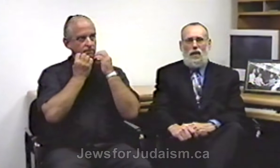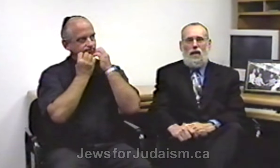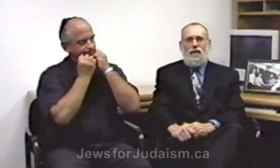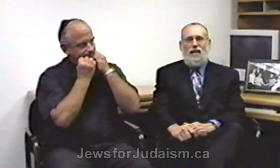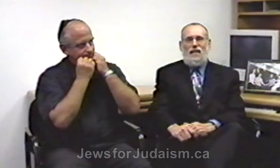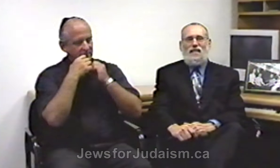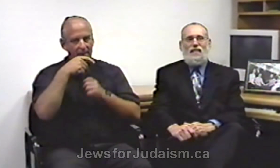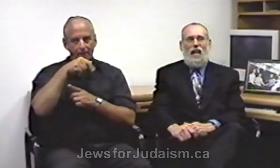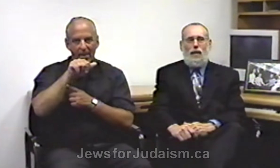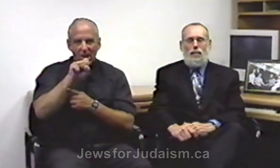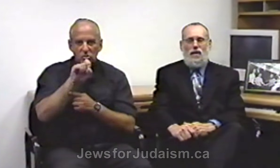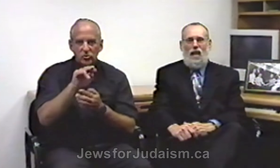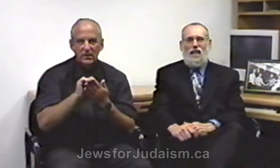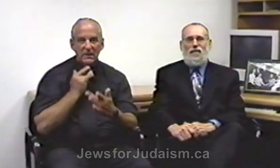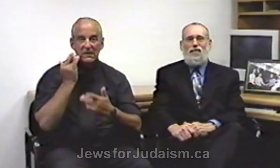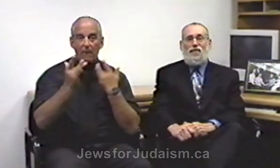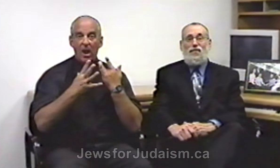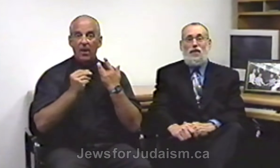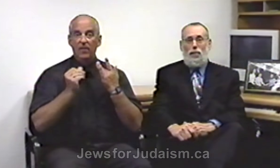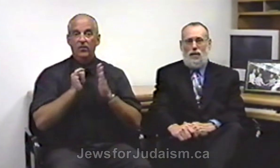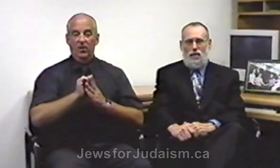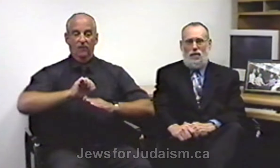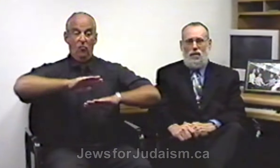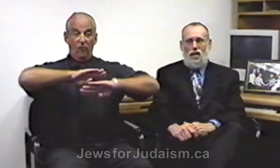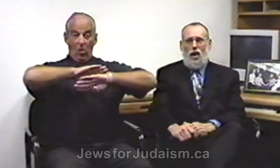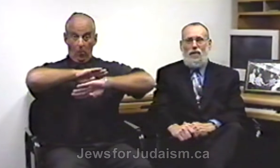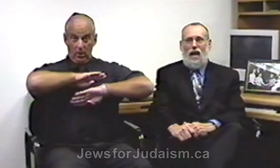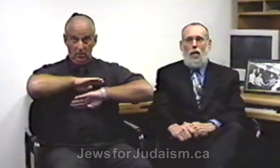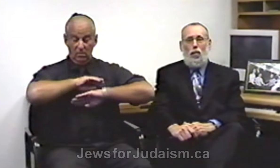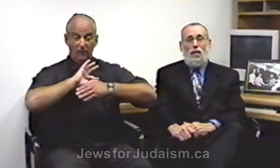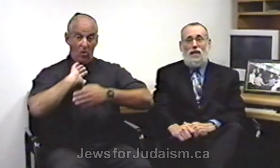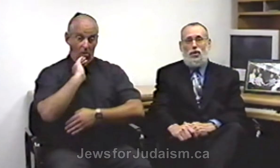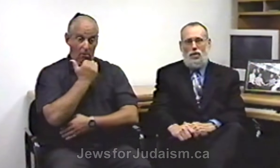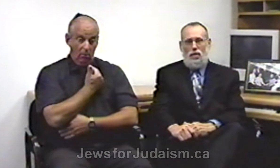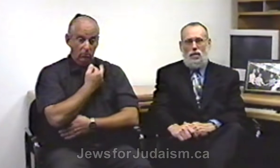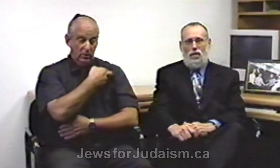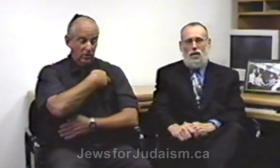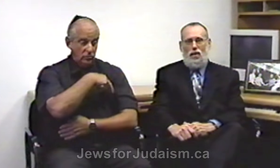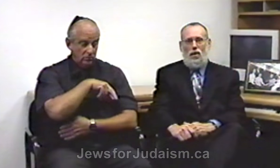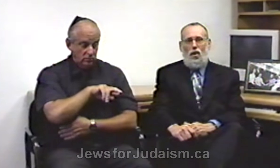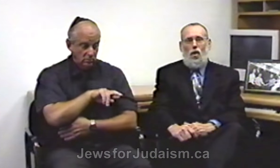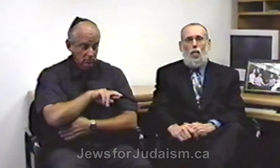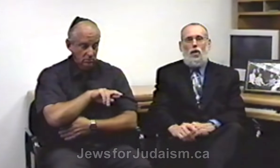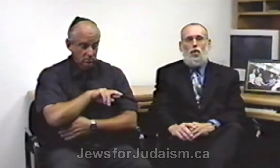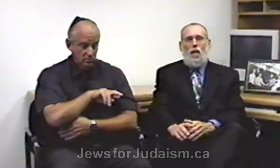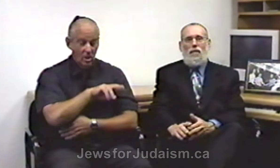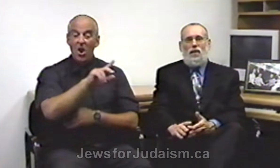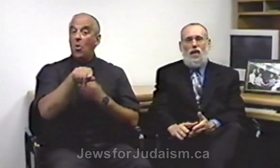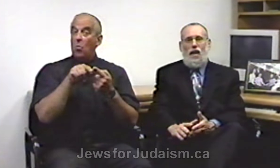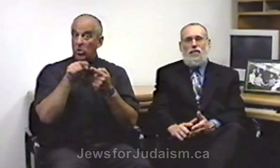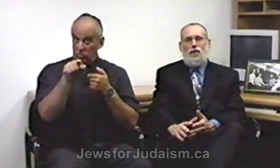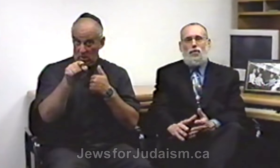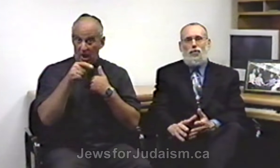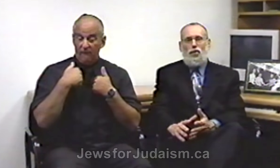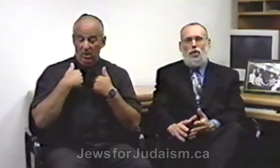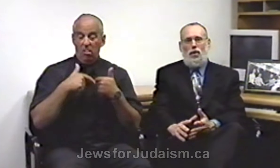the excitement, and the fulfillment of our religion. When you have a life that's full